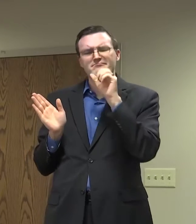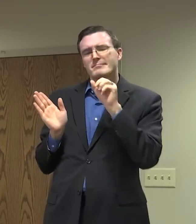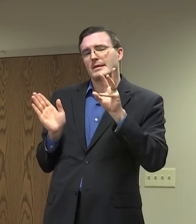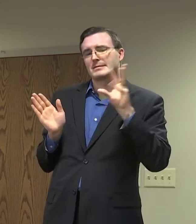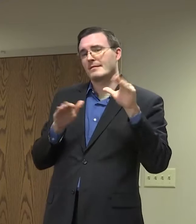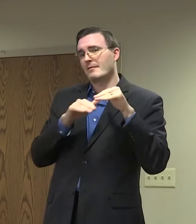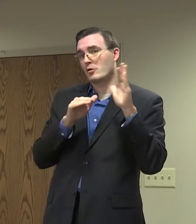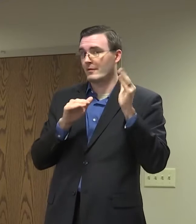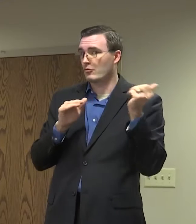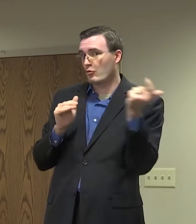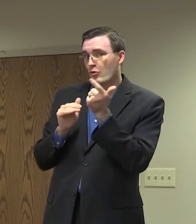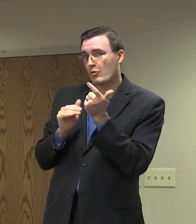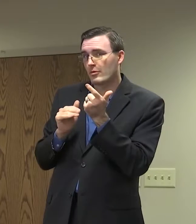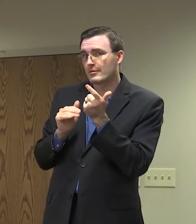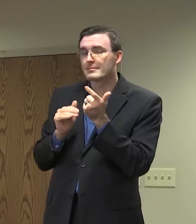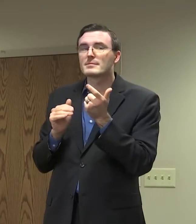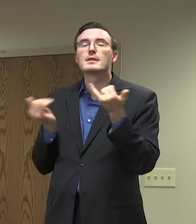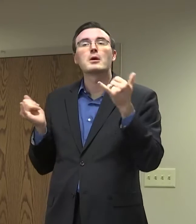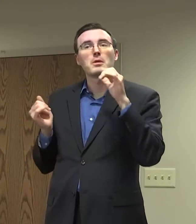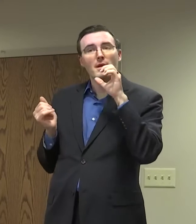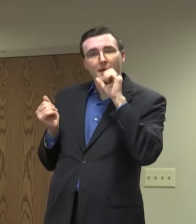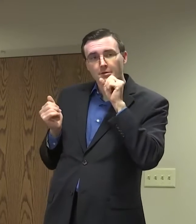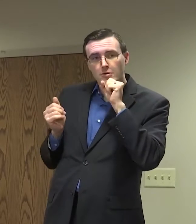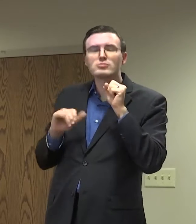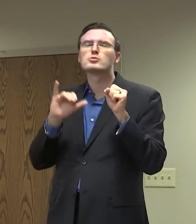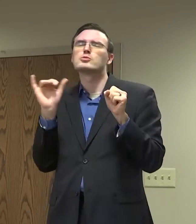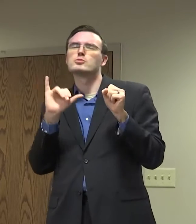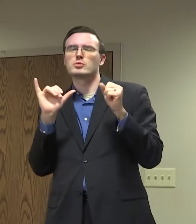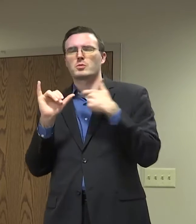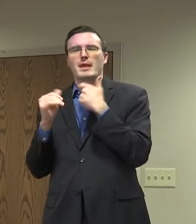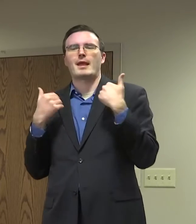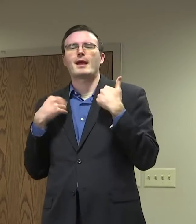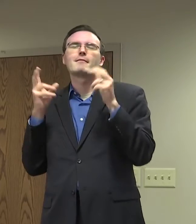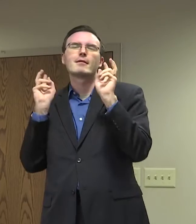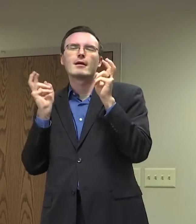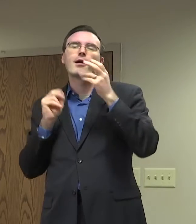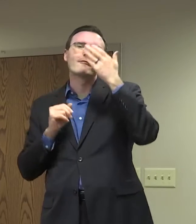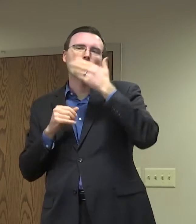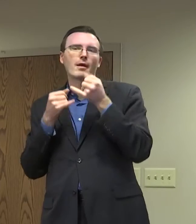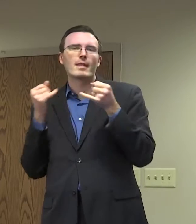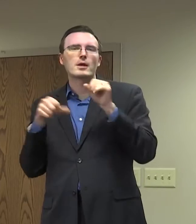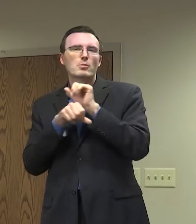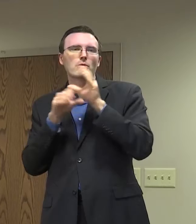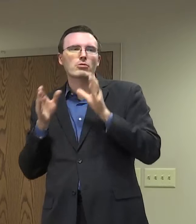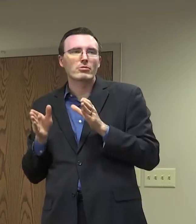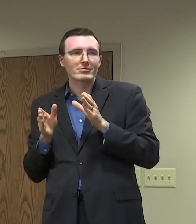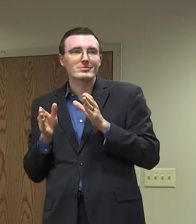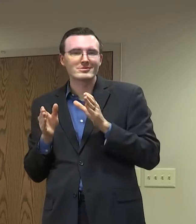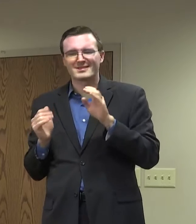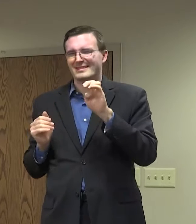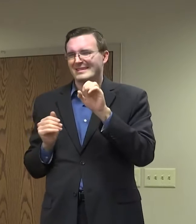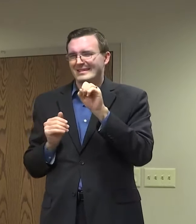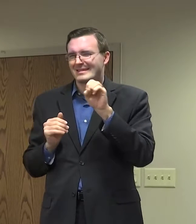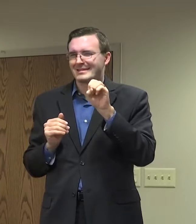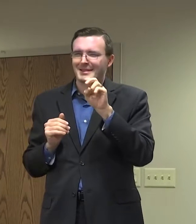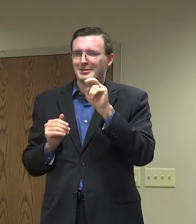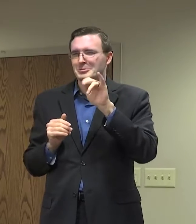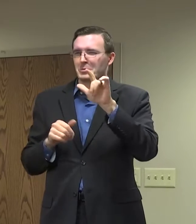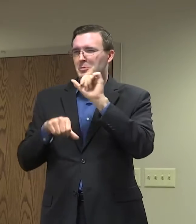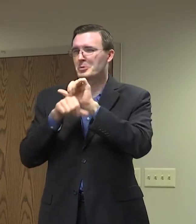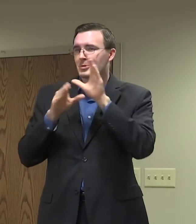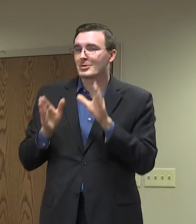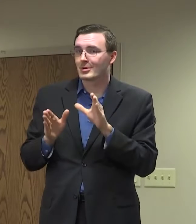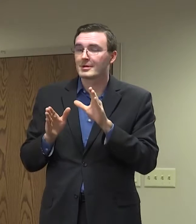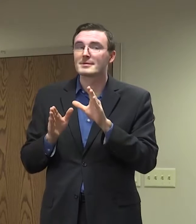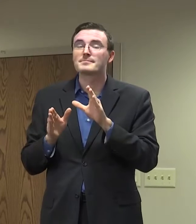So in addition to the age category, though, we have that what we call that frontline workers, those essential workers. That includes our first responders that